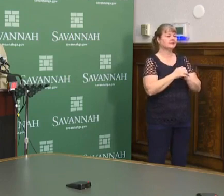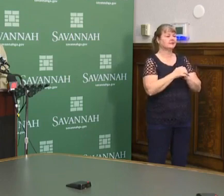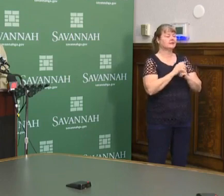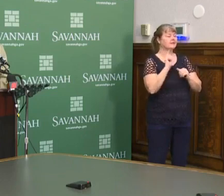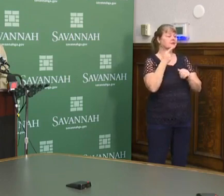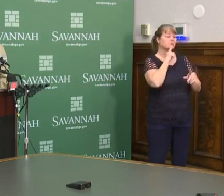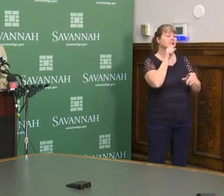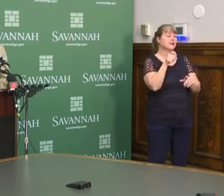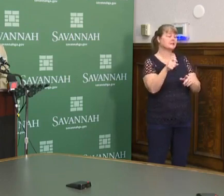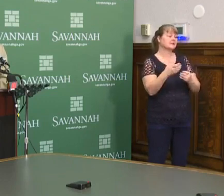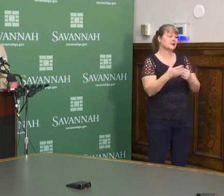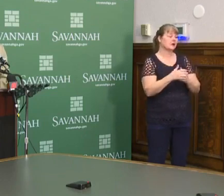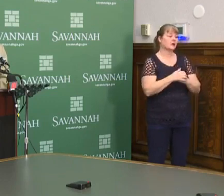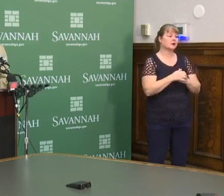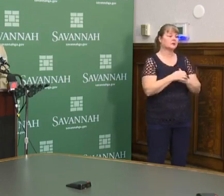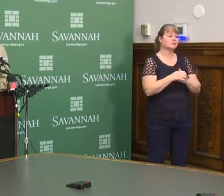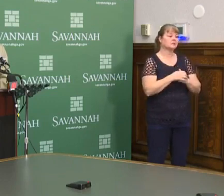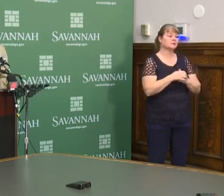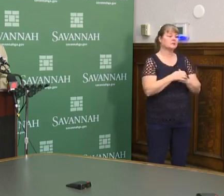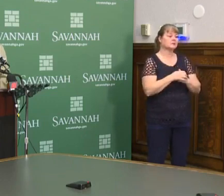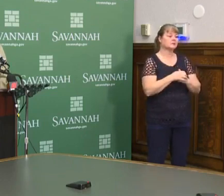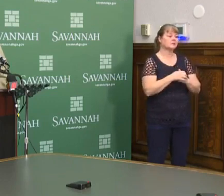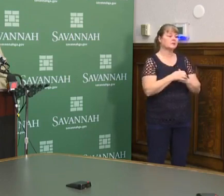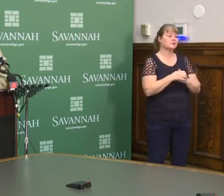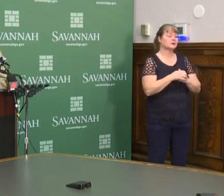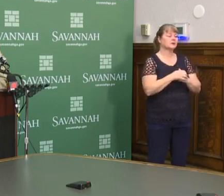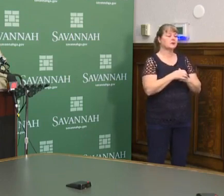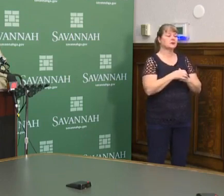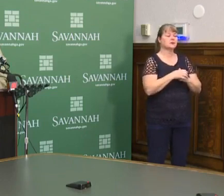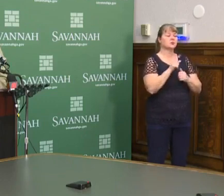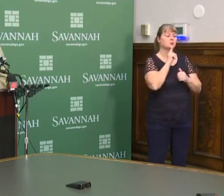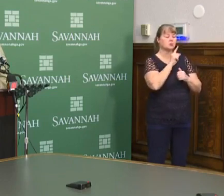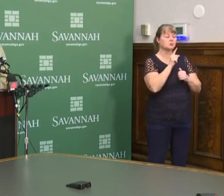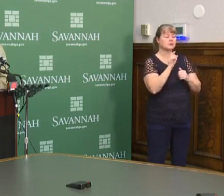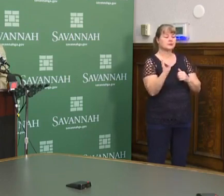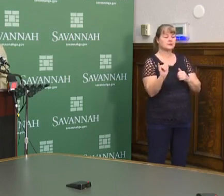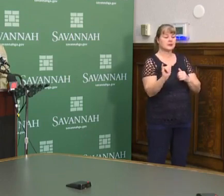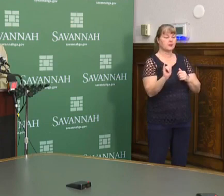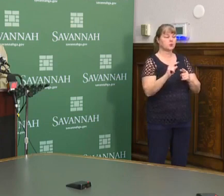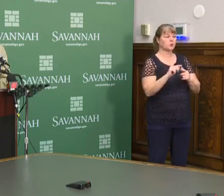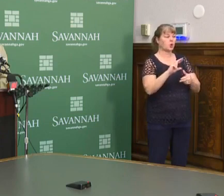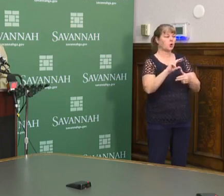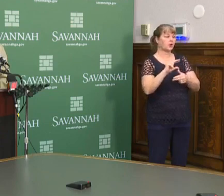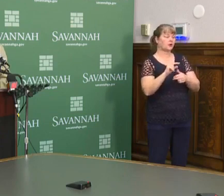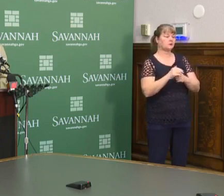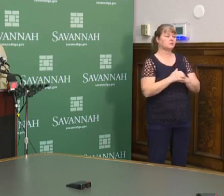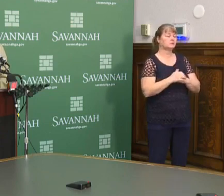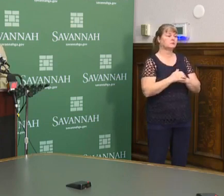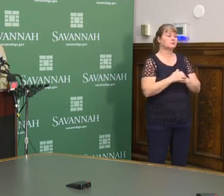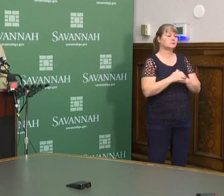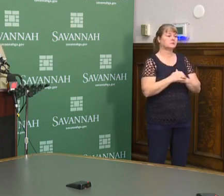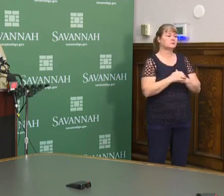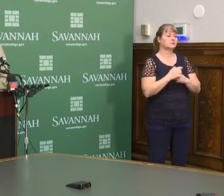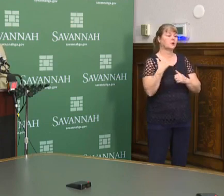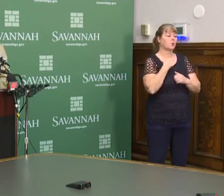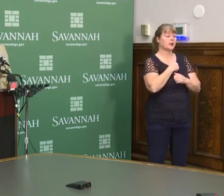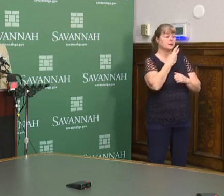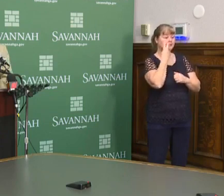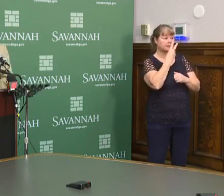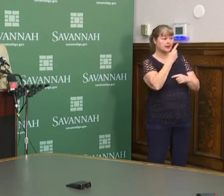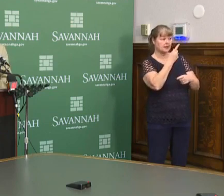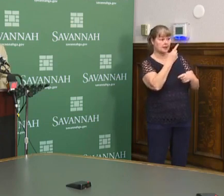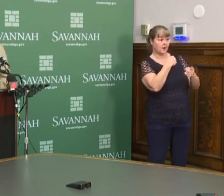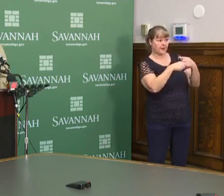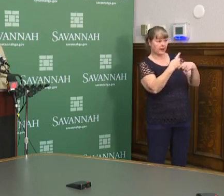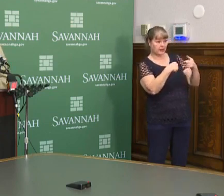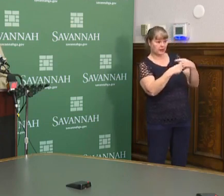just necessary. Um, it is very similar to a hurricane. We see it coming.